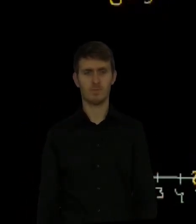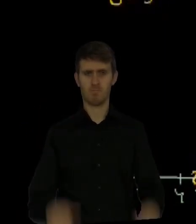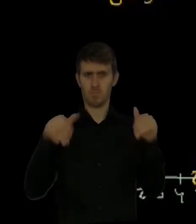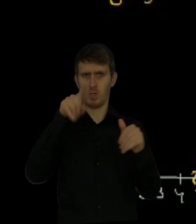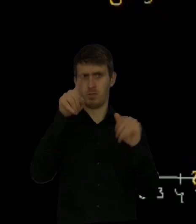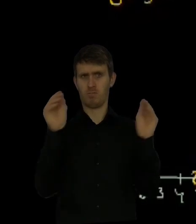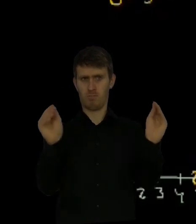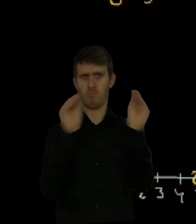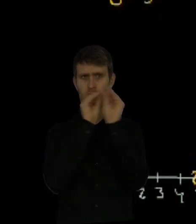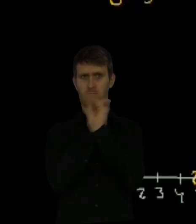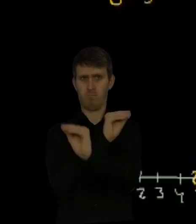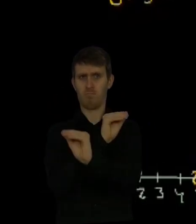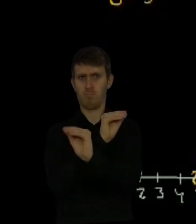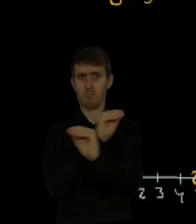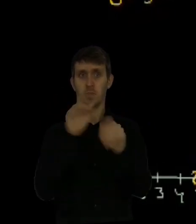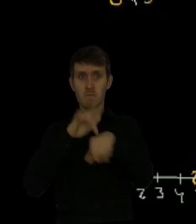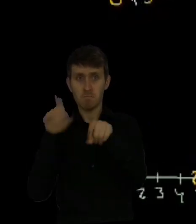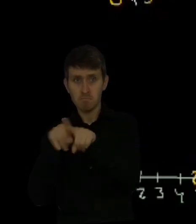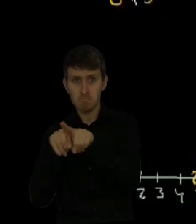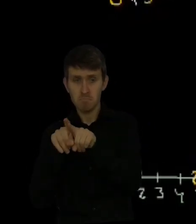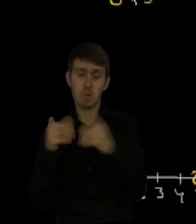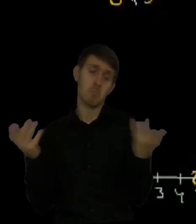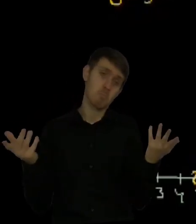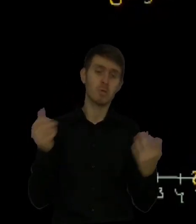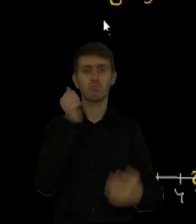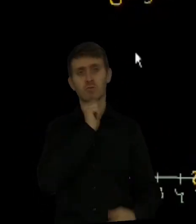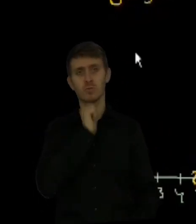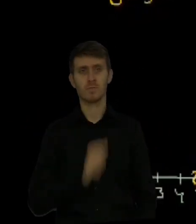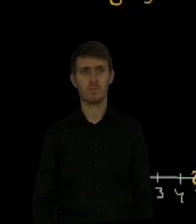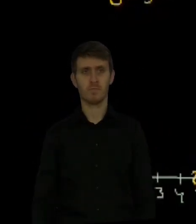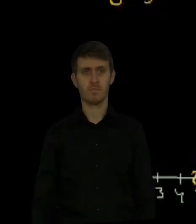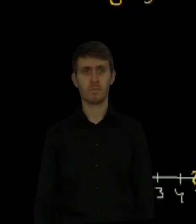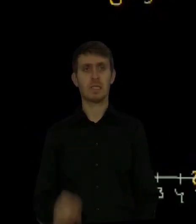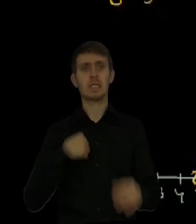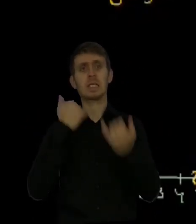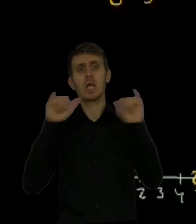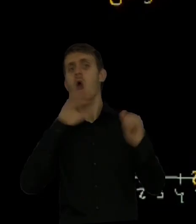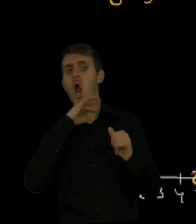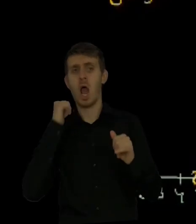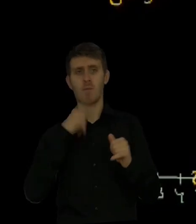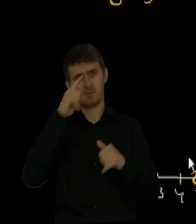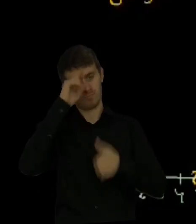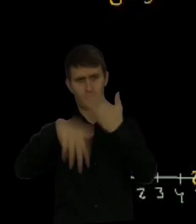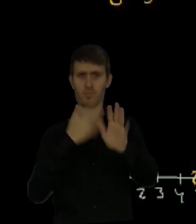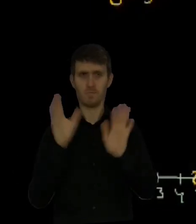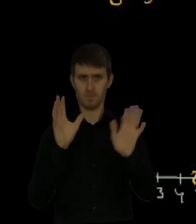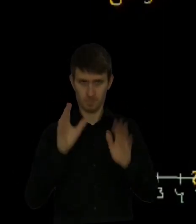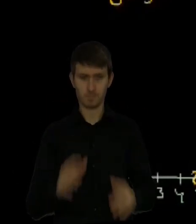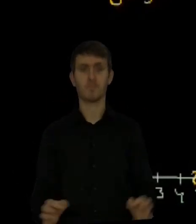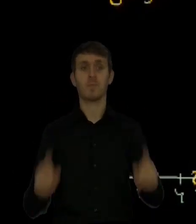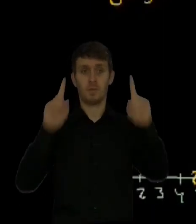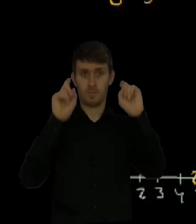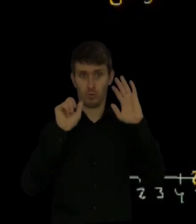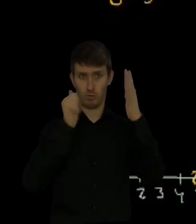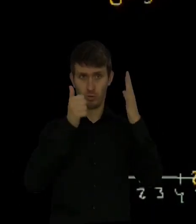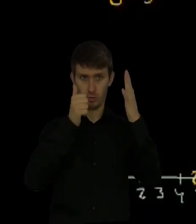Well, we're not going to see that. Can you switch the two numbers and get the same answer? Well, let's try that. I'm going try it in a different color so we don't get all confused. So